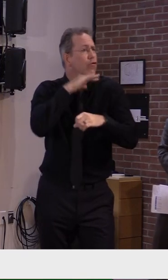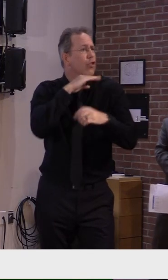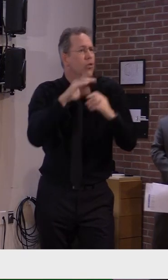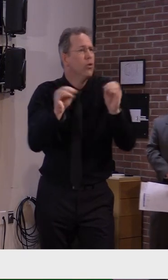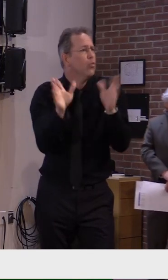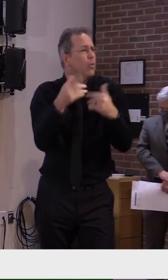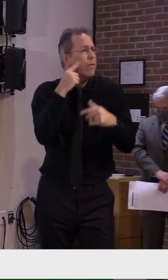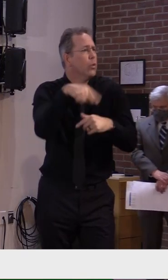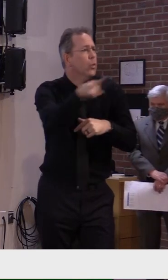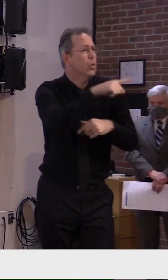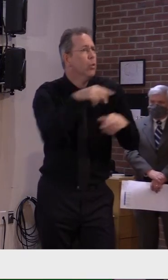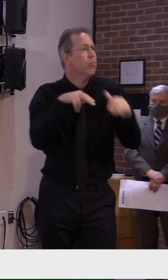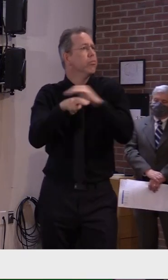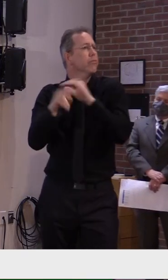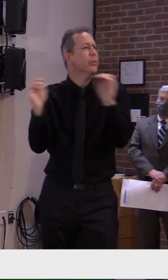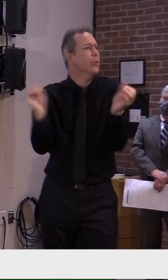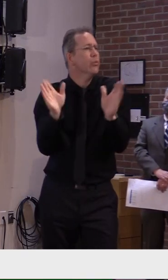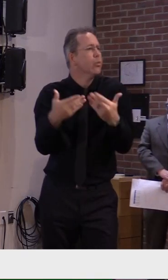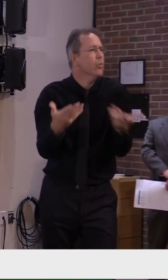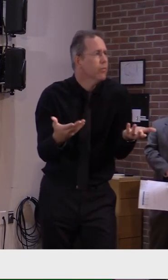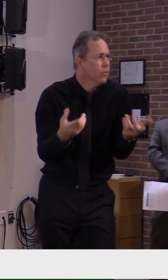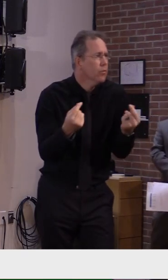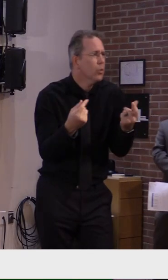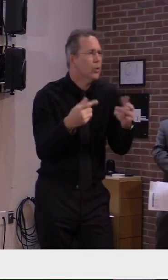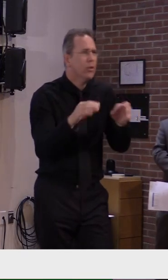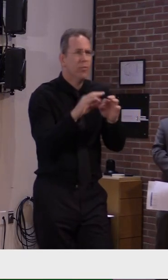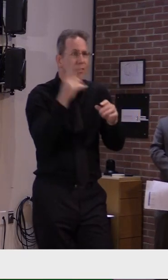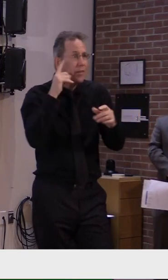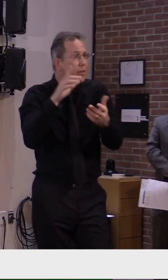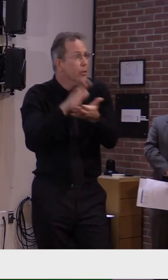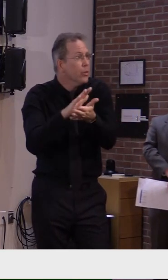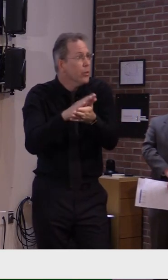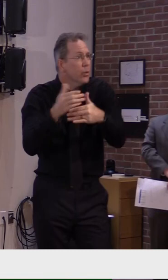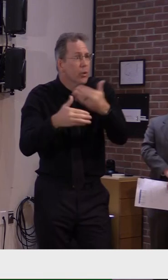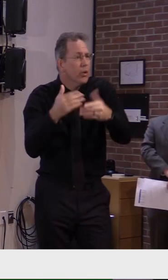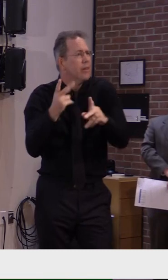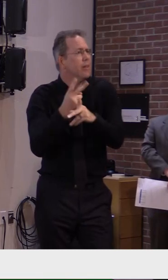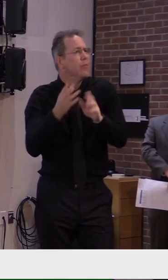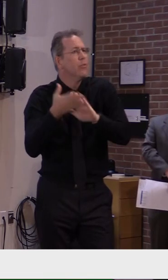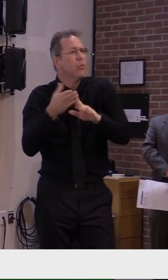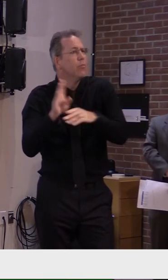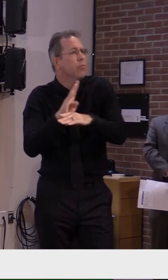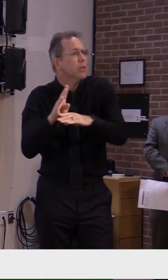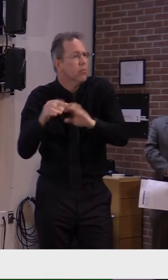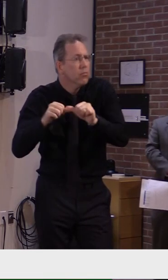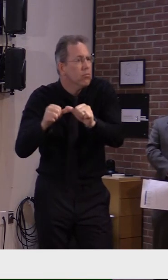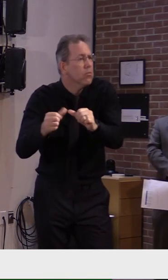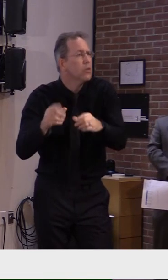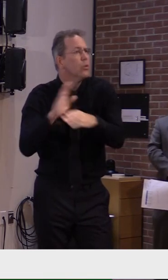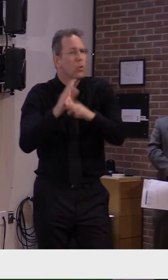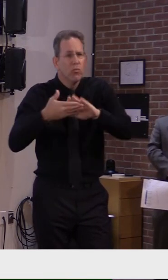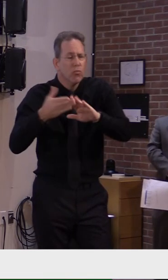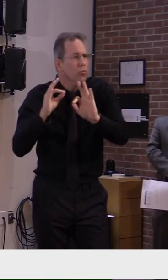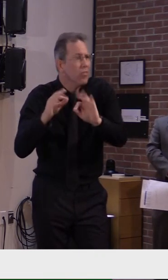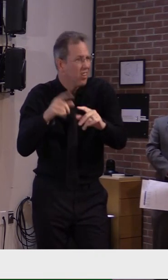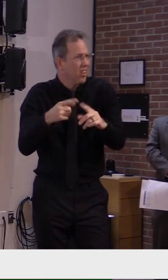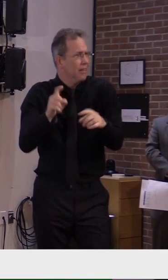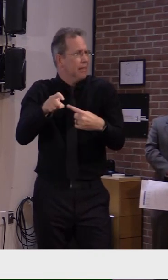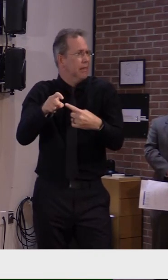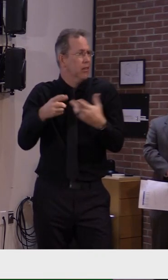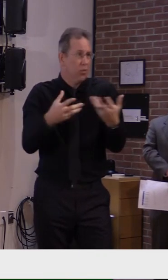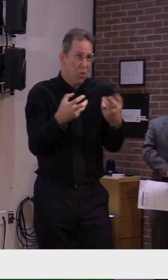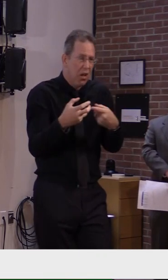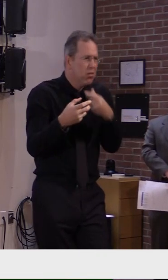kids in school, keep people working, keep prevent the healthcare system from being overwhelmed to the point where care is being